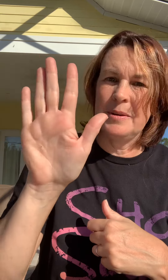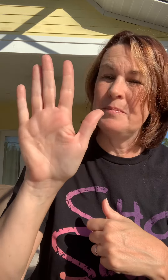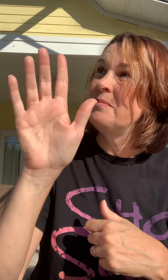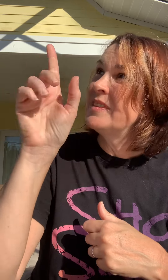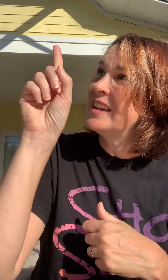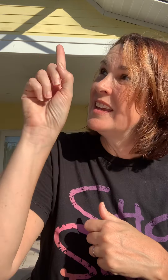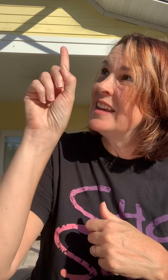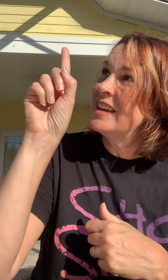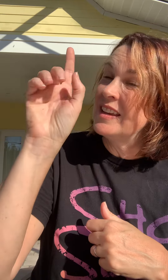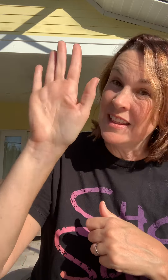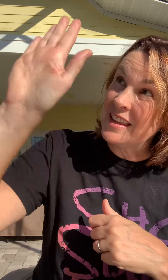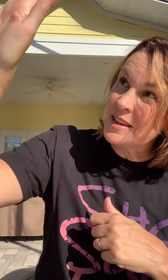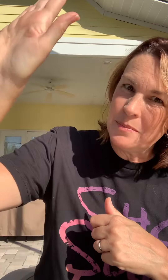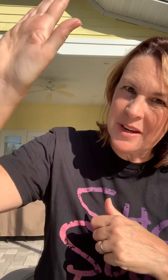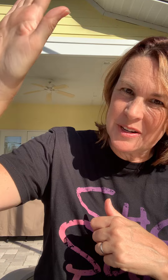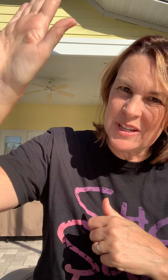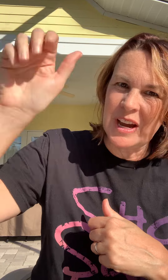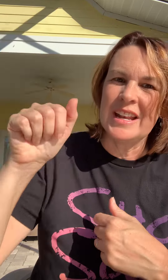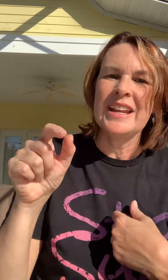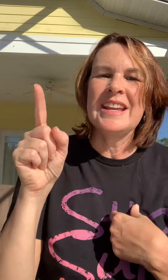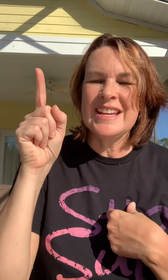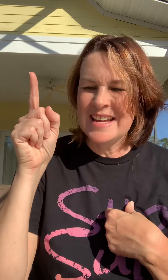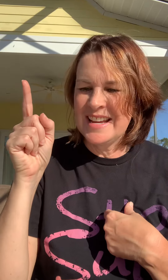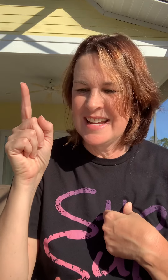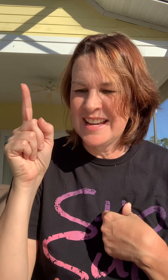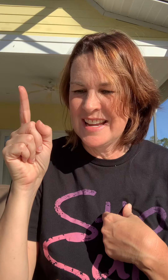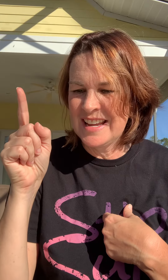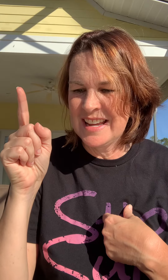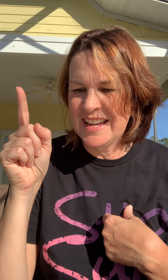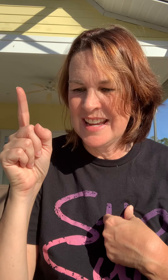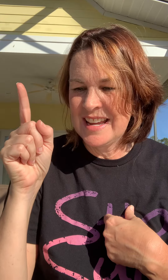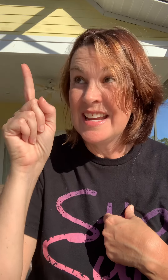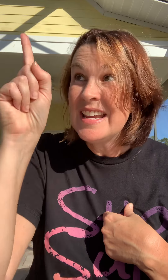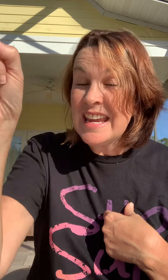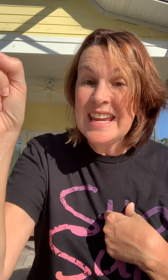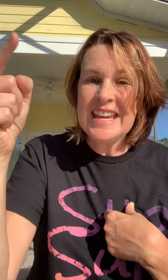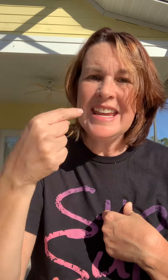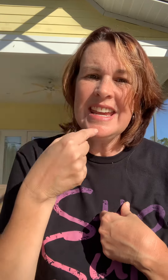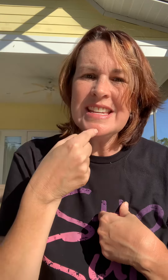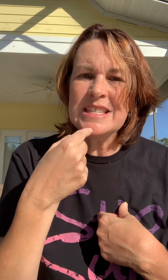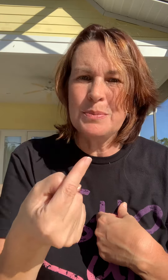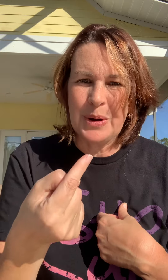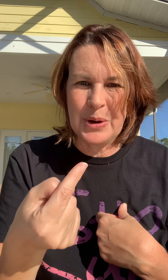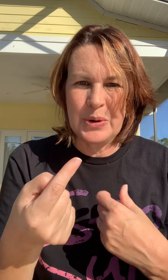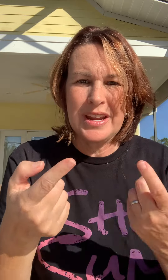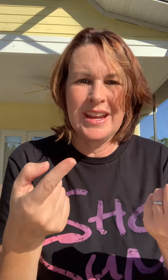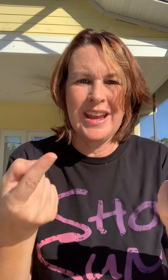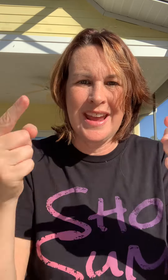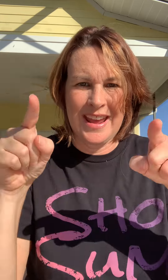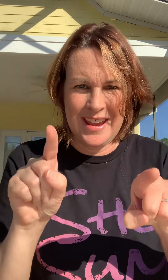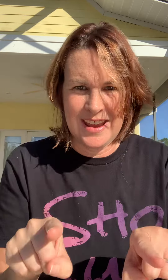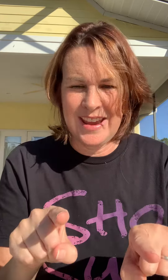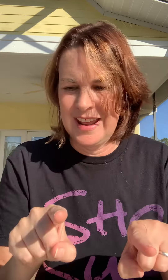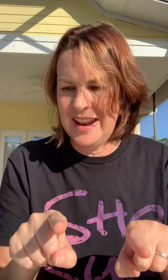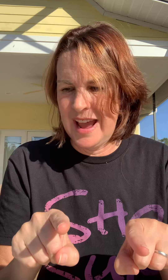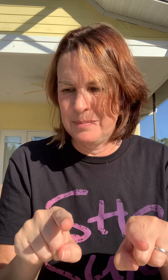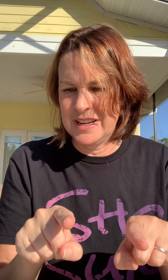that's up here to god he spoke and it happened